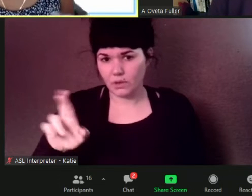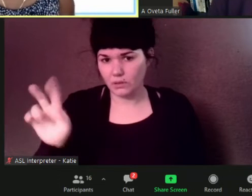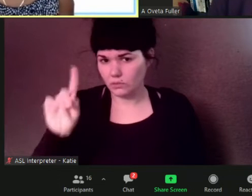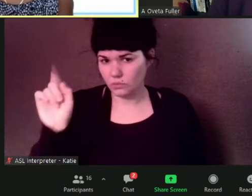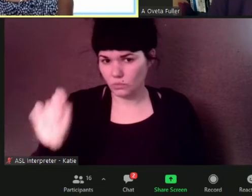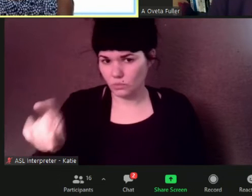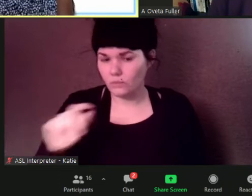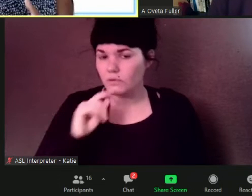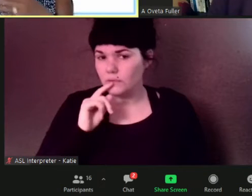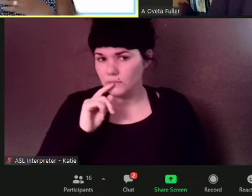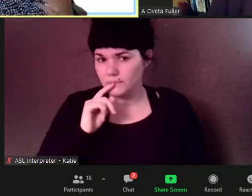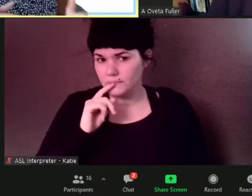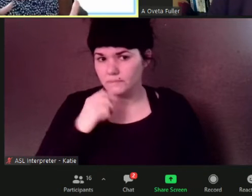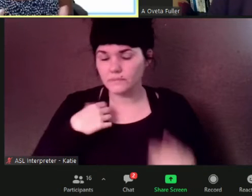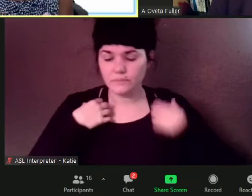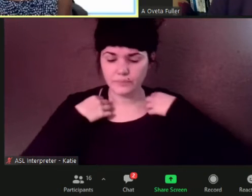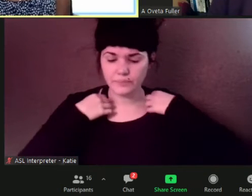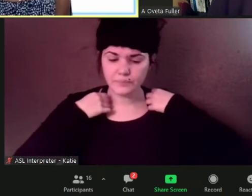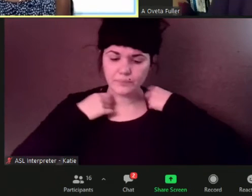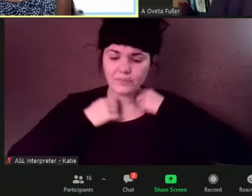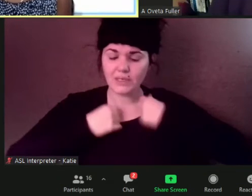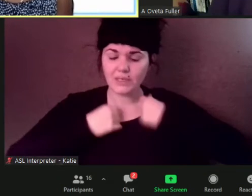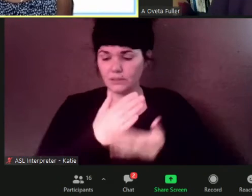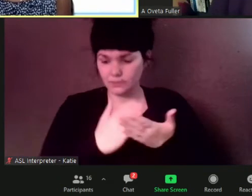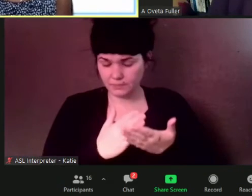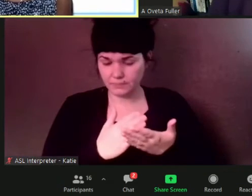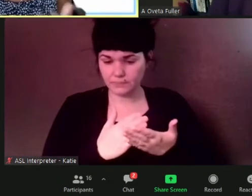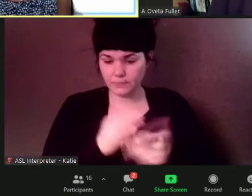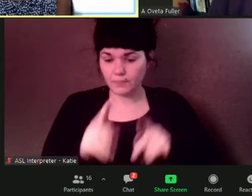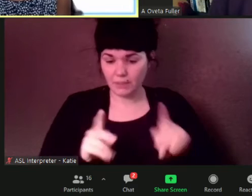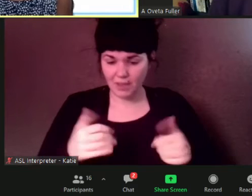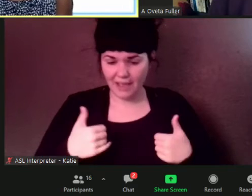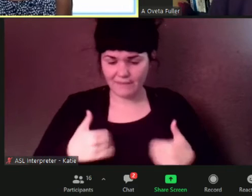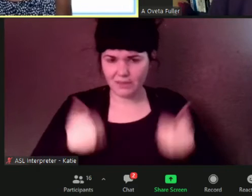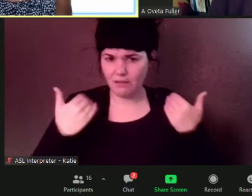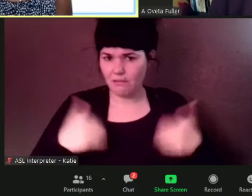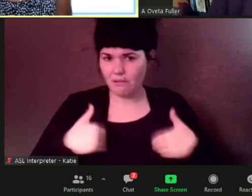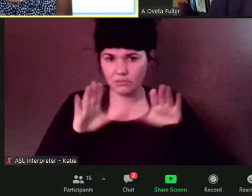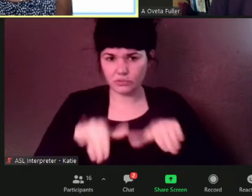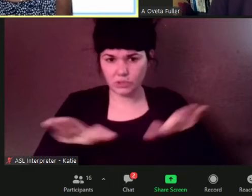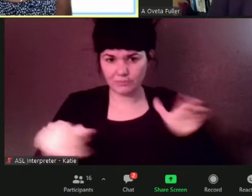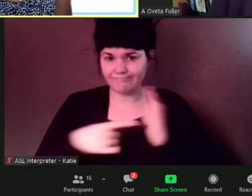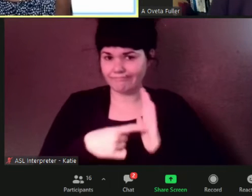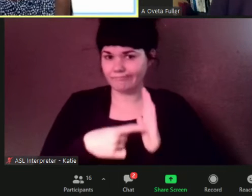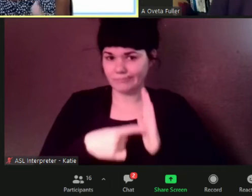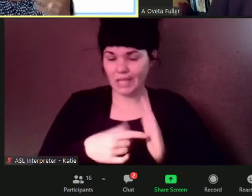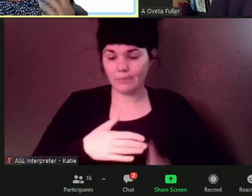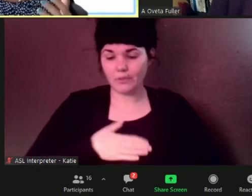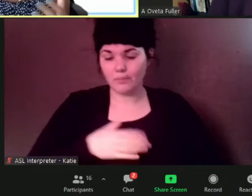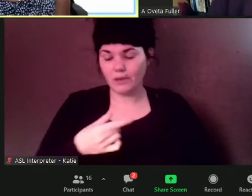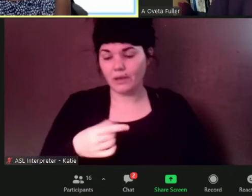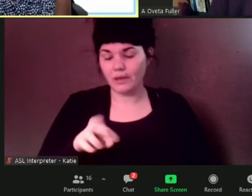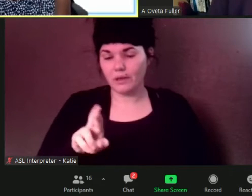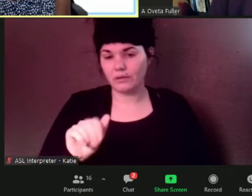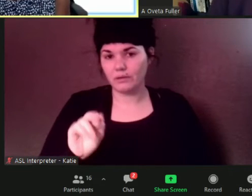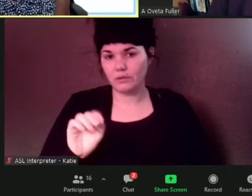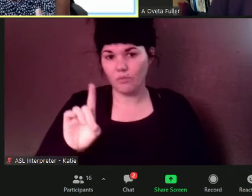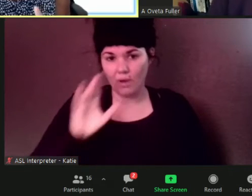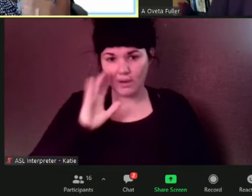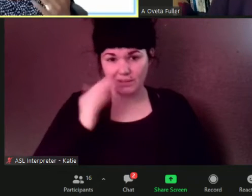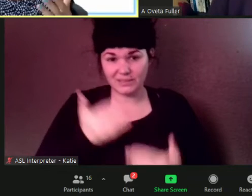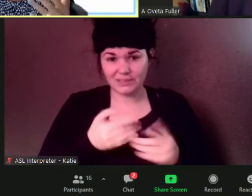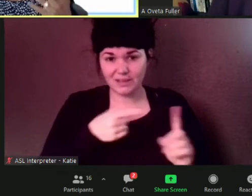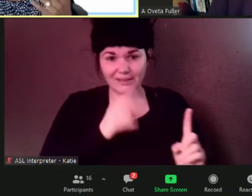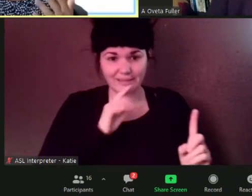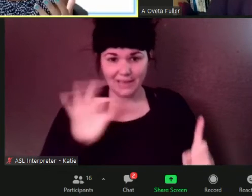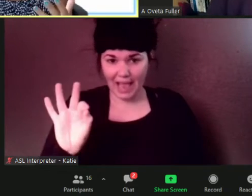i was just with them they're nine years old uh and lots of other folks who whose parents are waiting uh what is